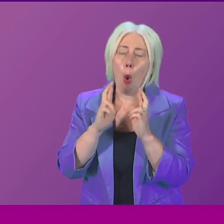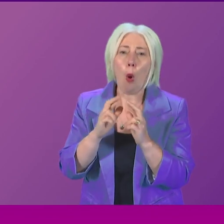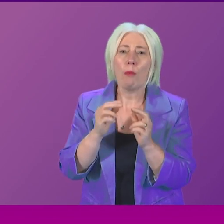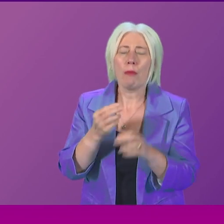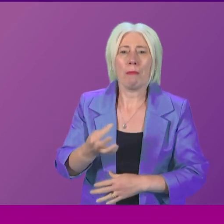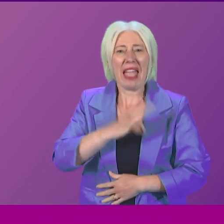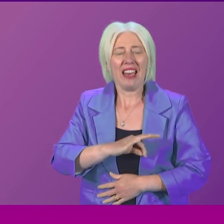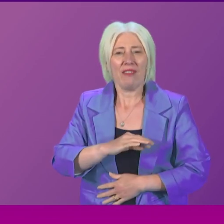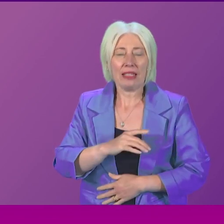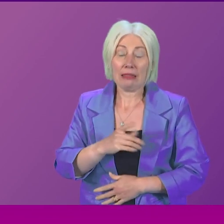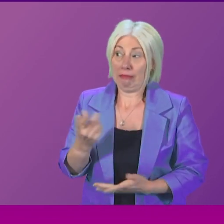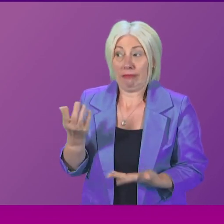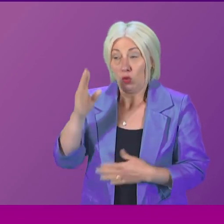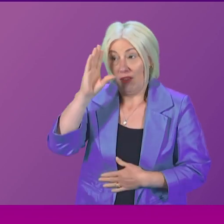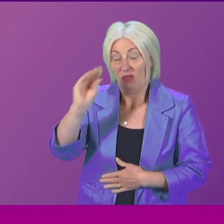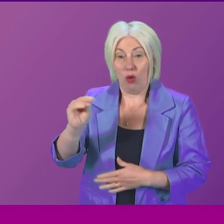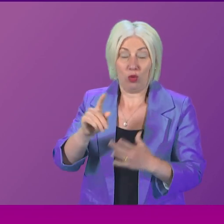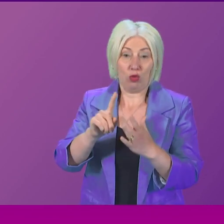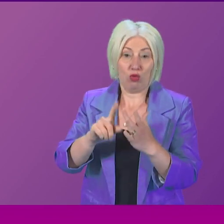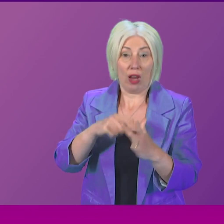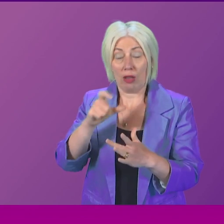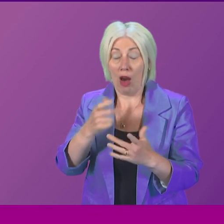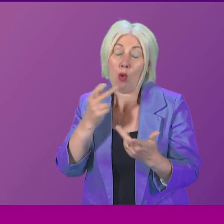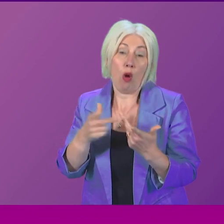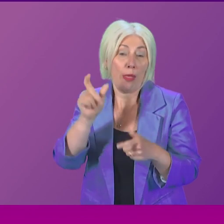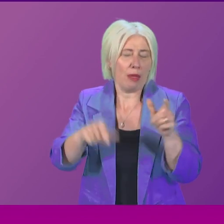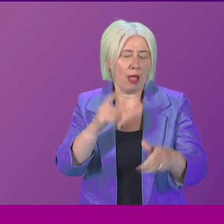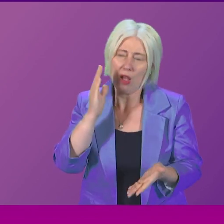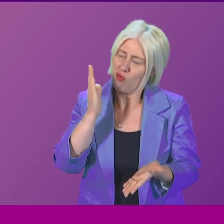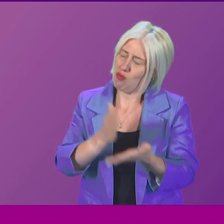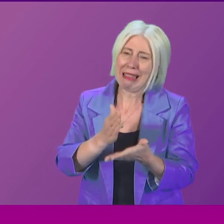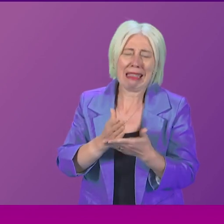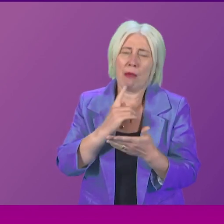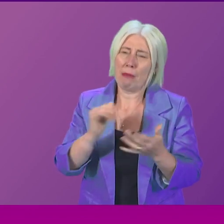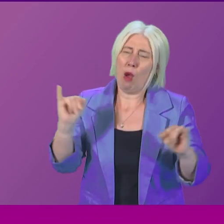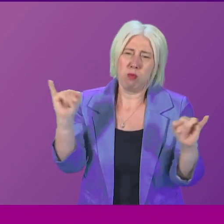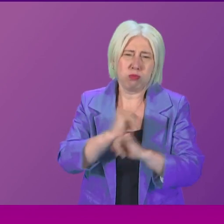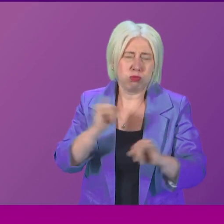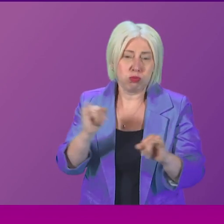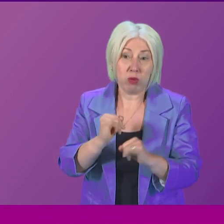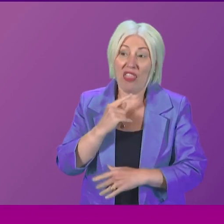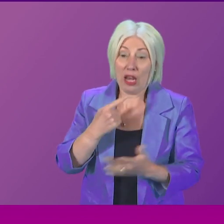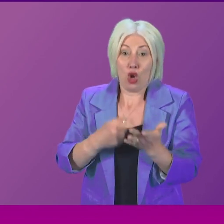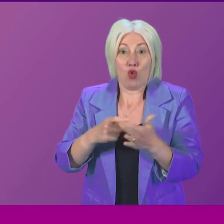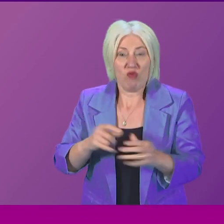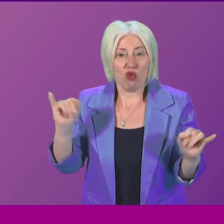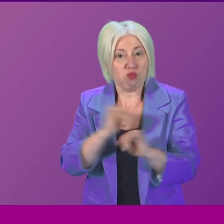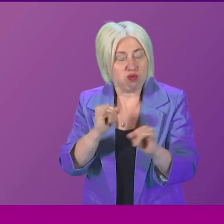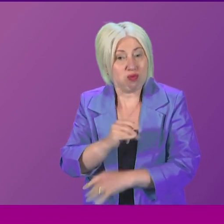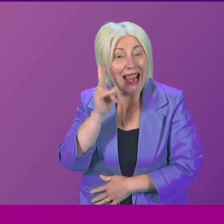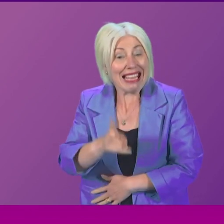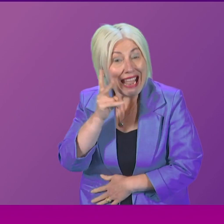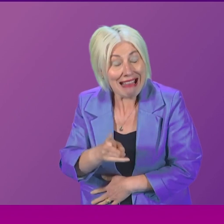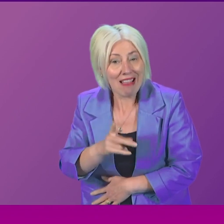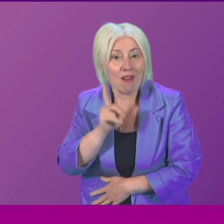beneficial. And I don't need to say to Jackson Karloff or anybody else in this chamber how traumatic and re-traumatising it can be for